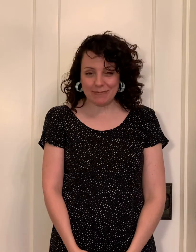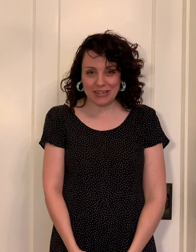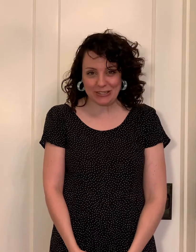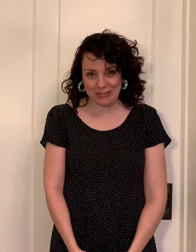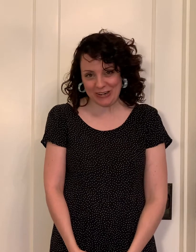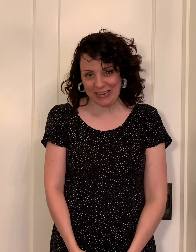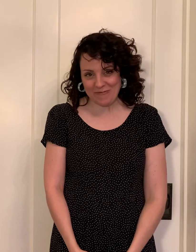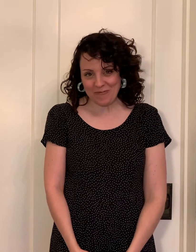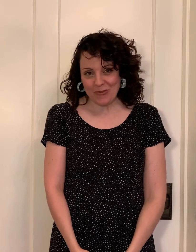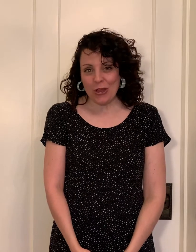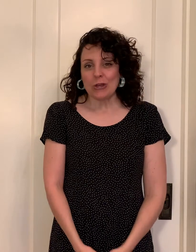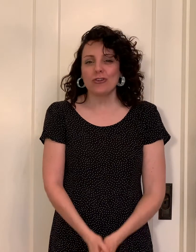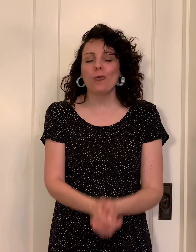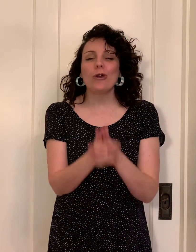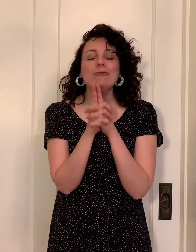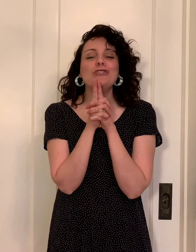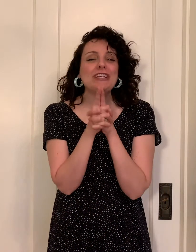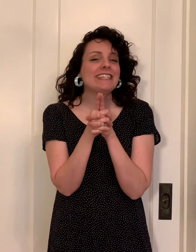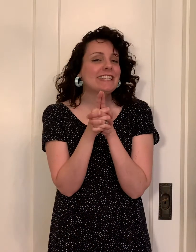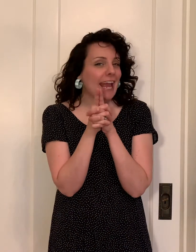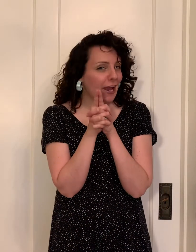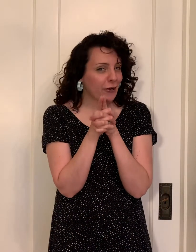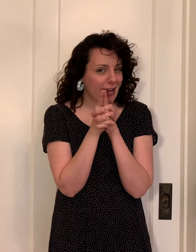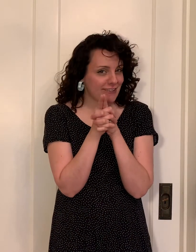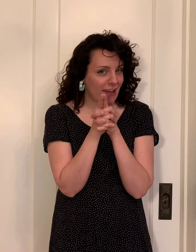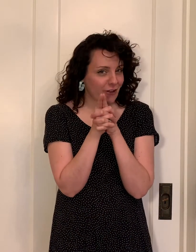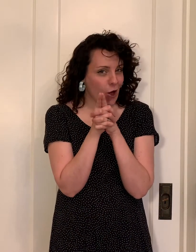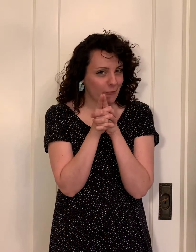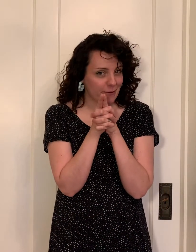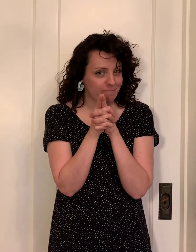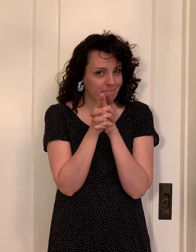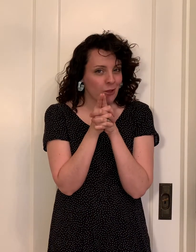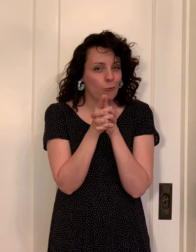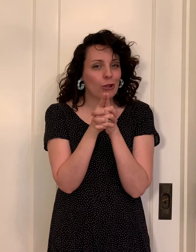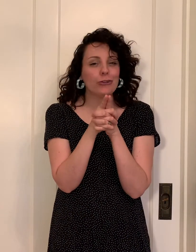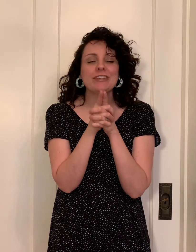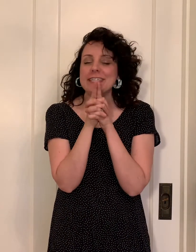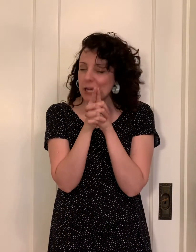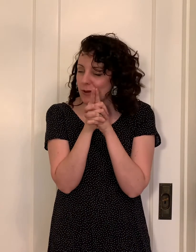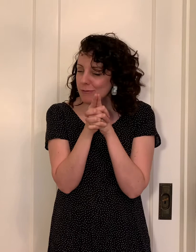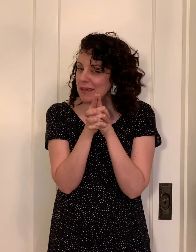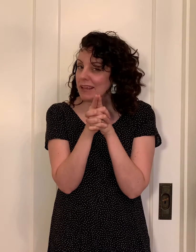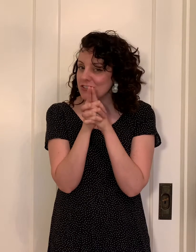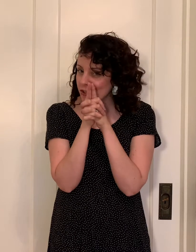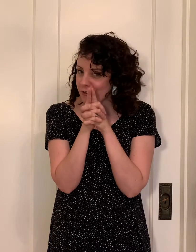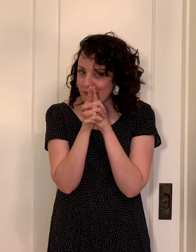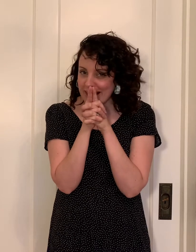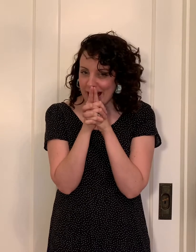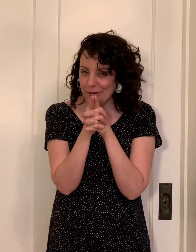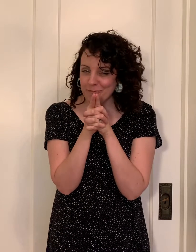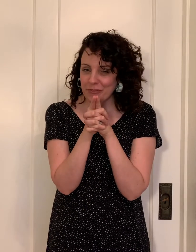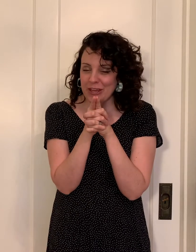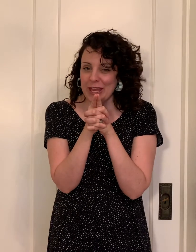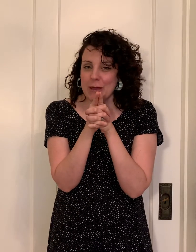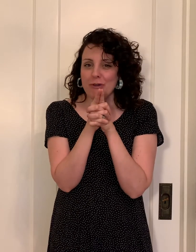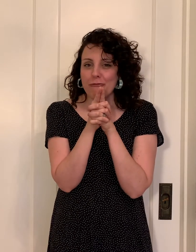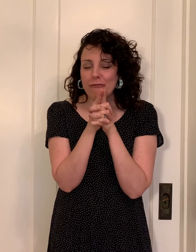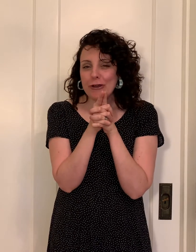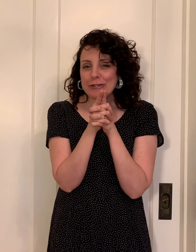ministry so what do jesus and hand grenades have in common well stick with me because you're going to find out but first